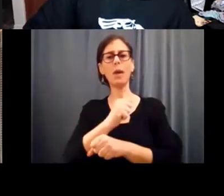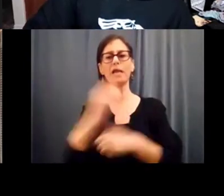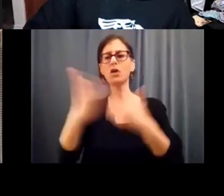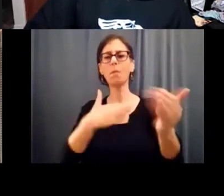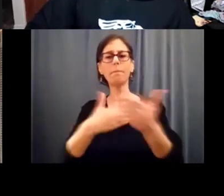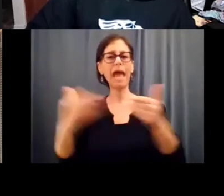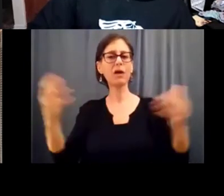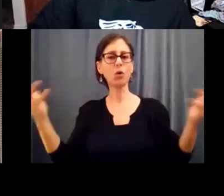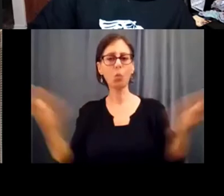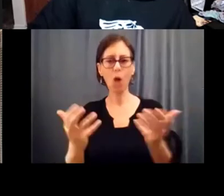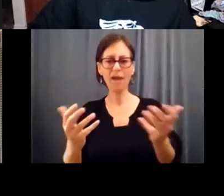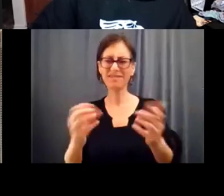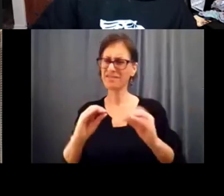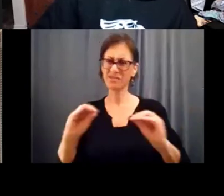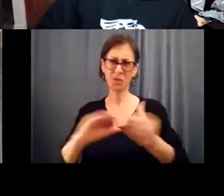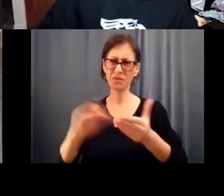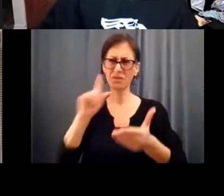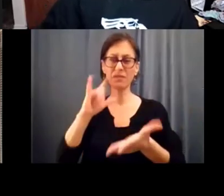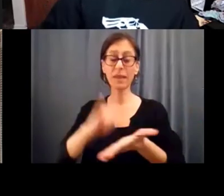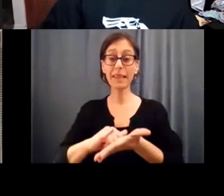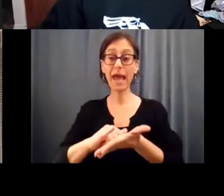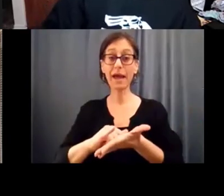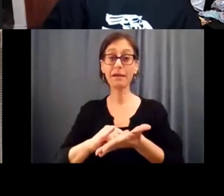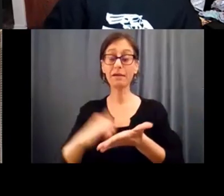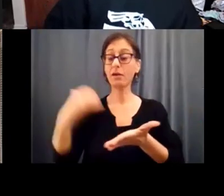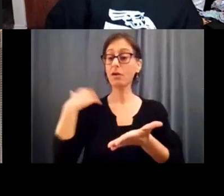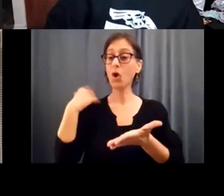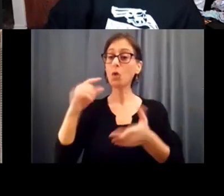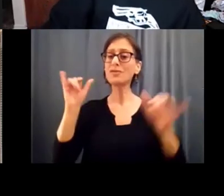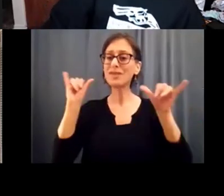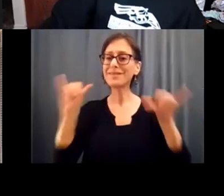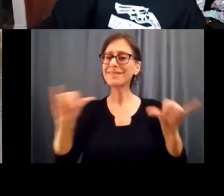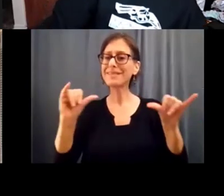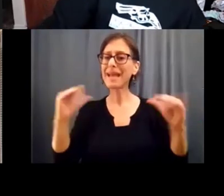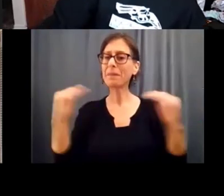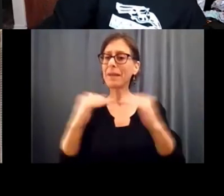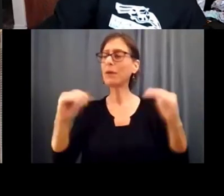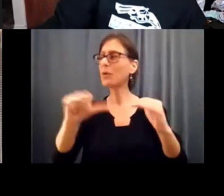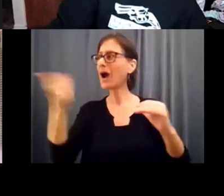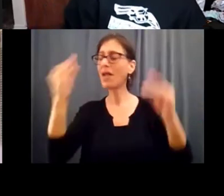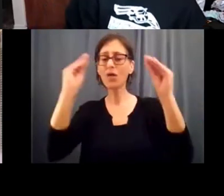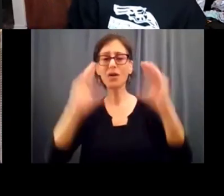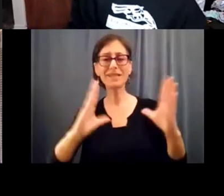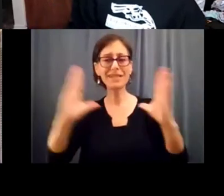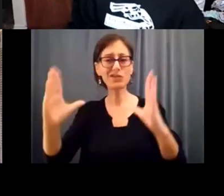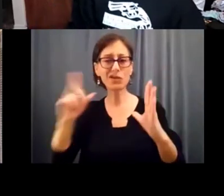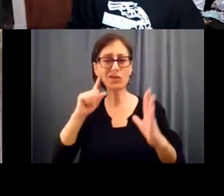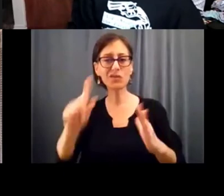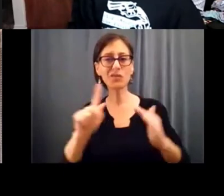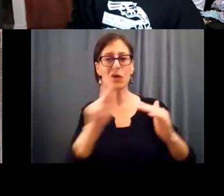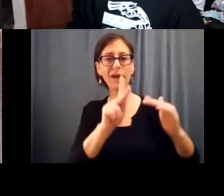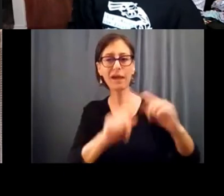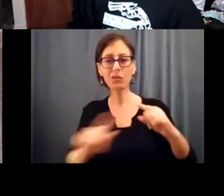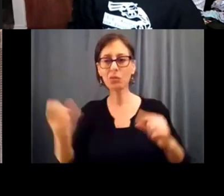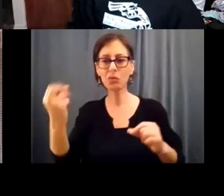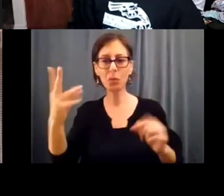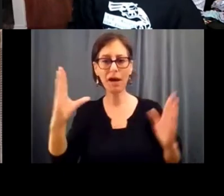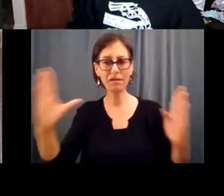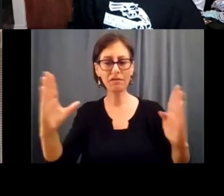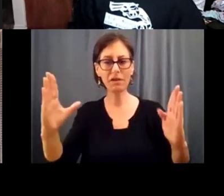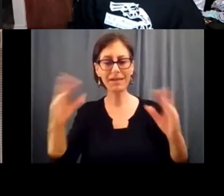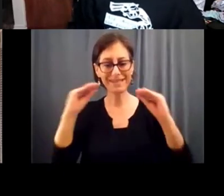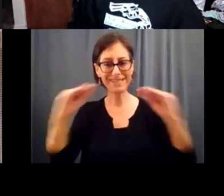excuse for that. What they should be doing is what the rest of the teachers in elementary school and high school are doing, which is teaching